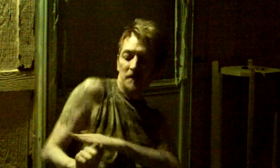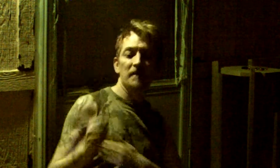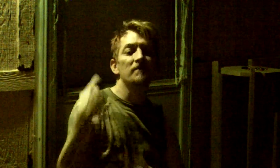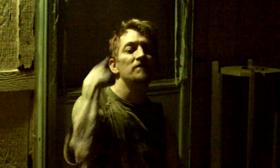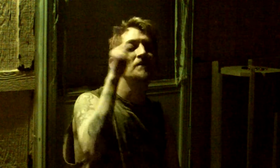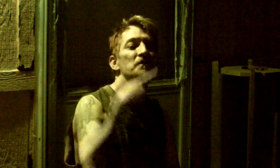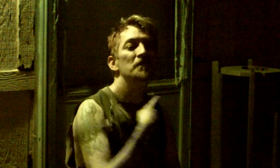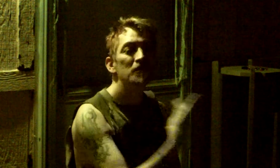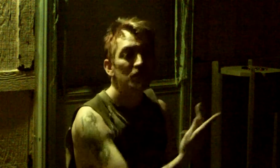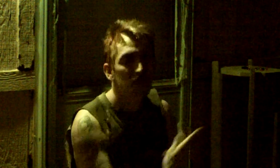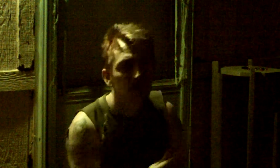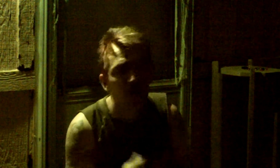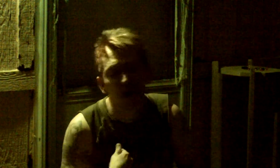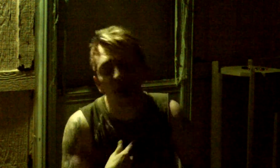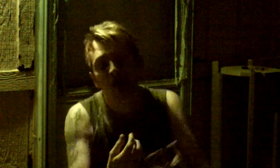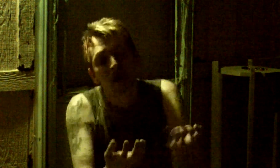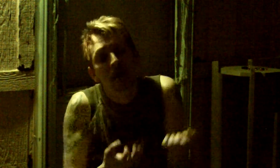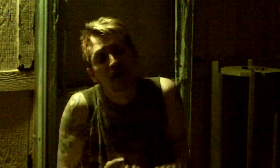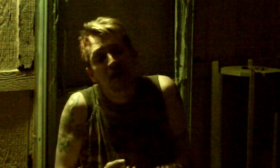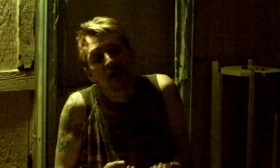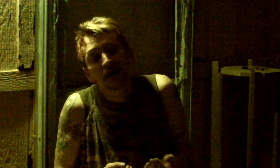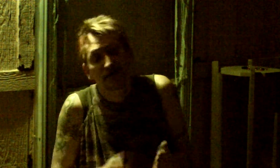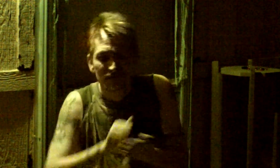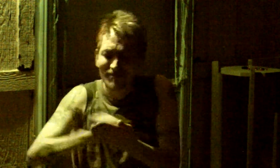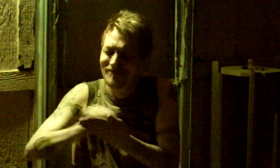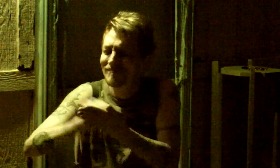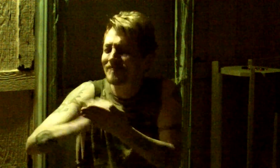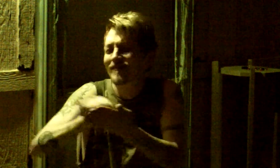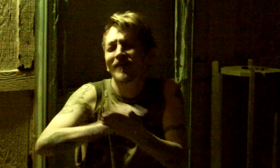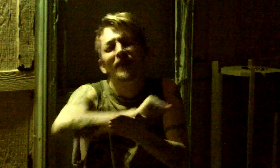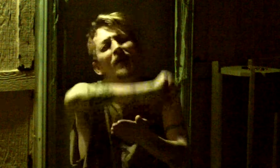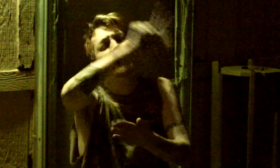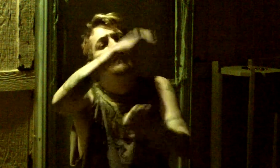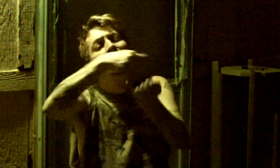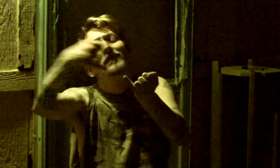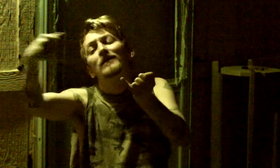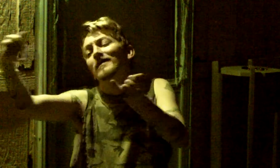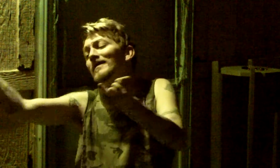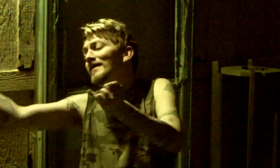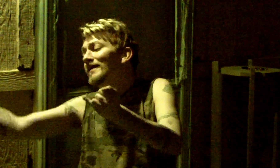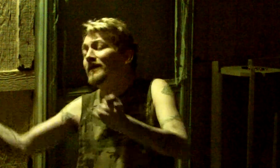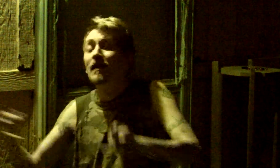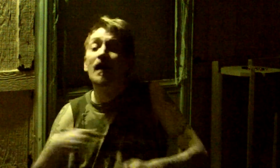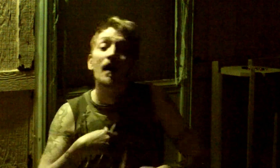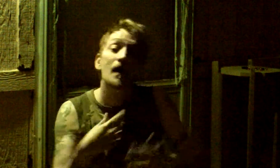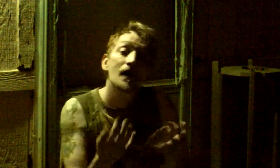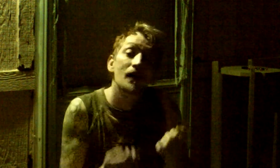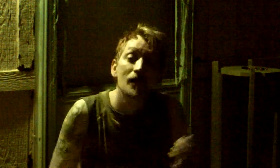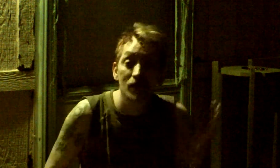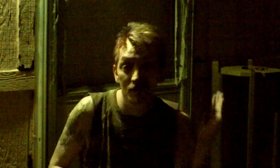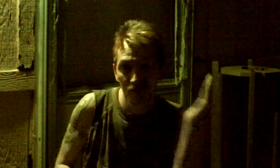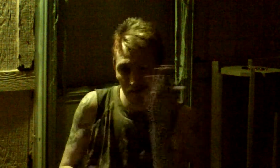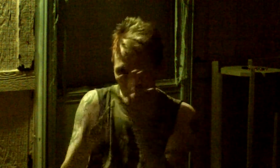I want to rub out all the lies, I want our blood into wine,